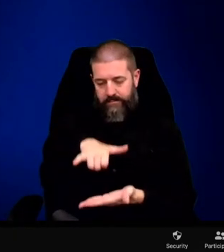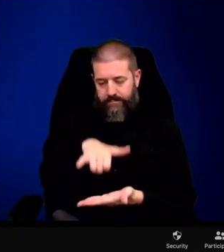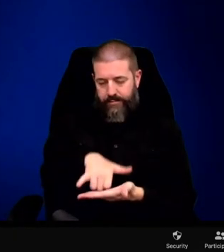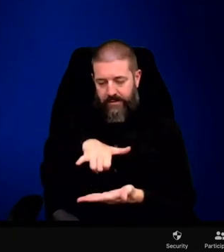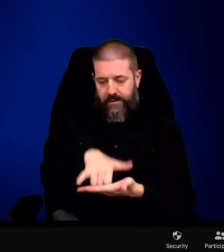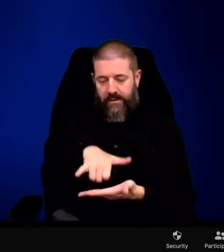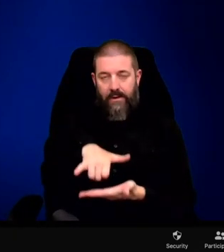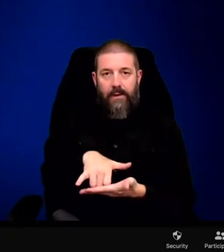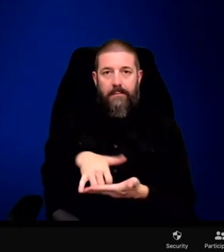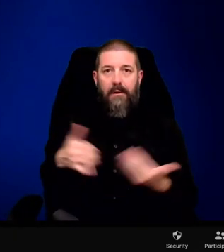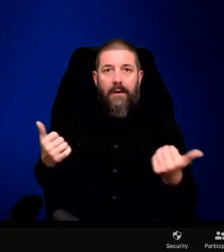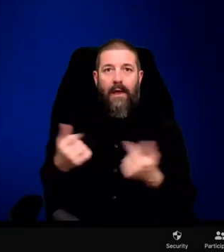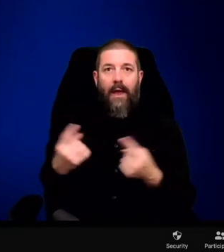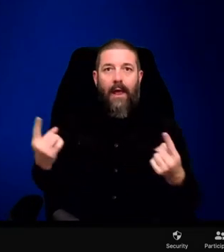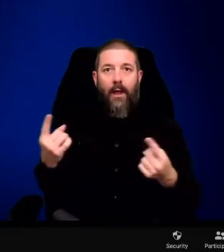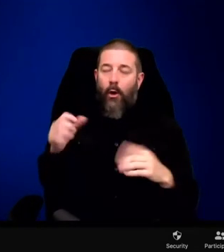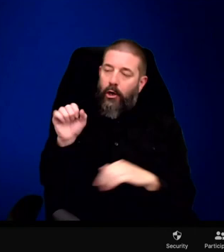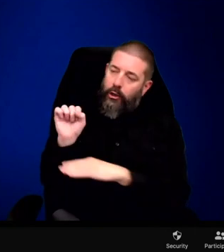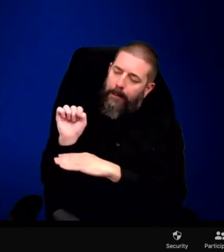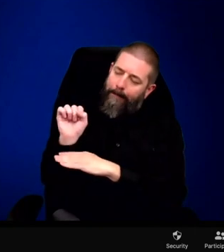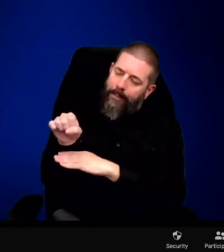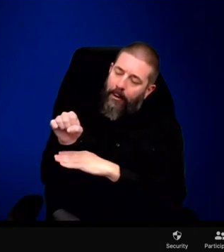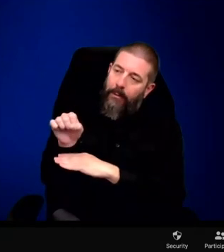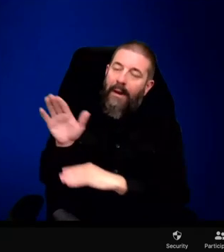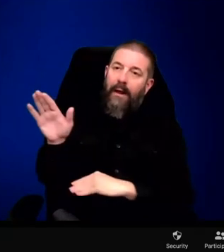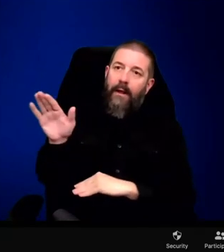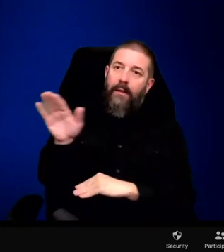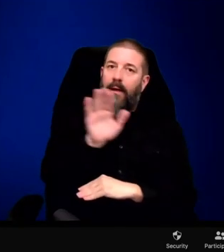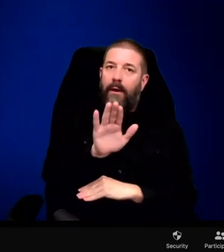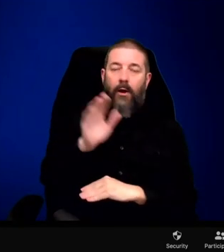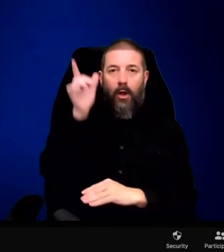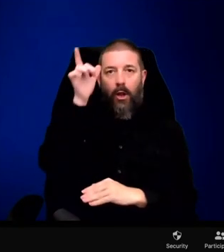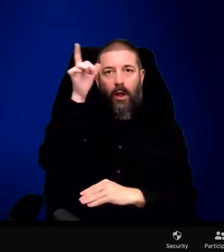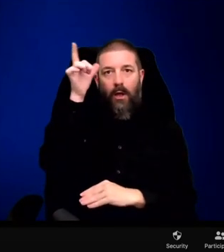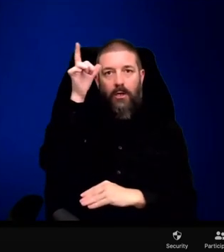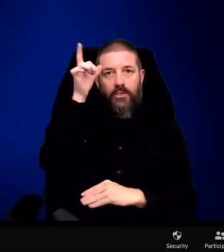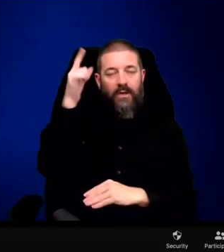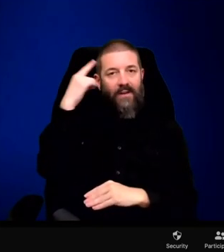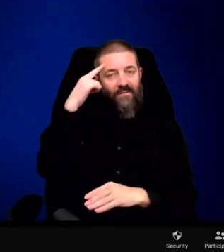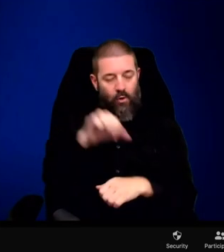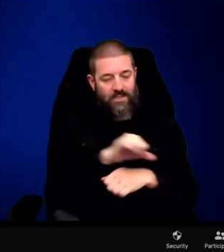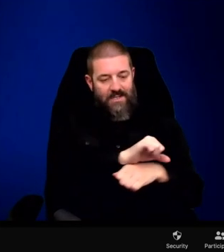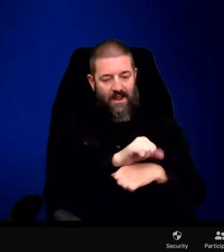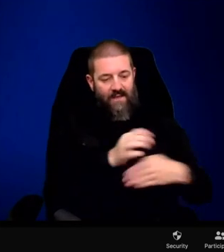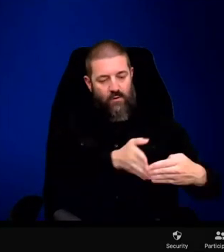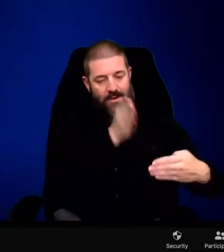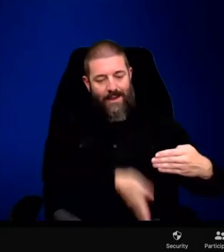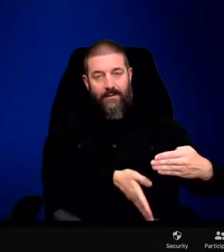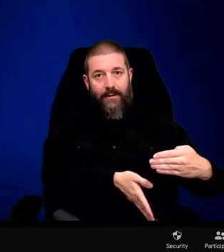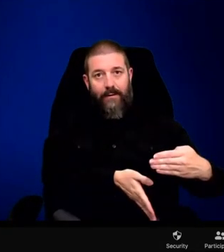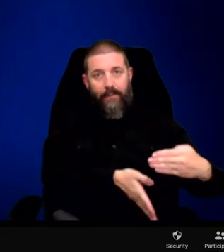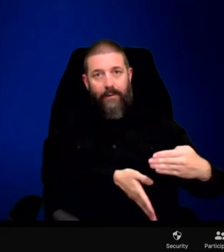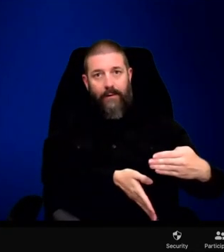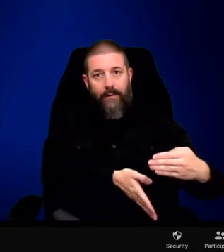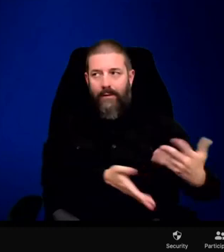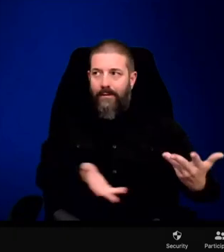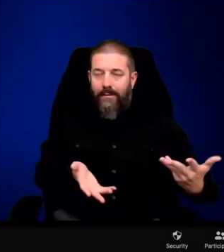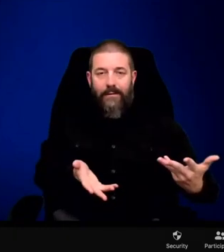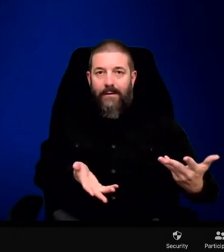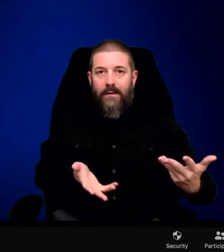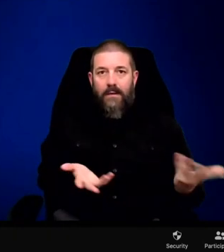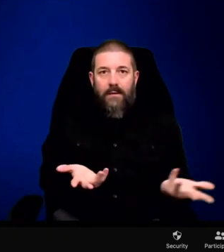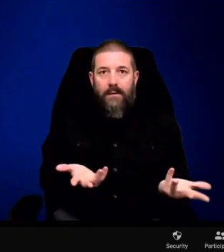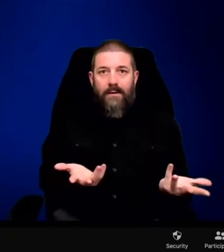anything to do with wolves, but you'll see the point. Back before the Civil War, when there was an abolitionist